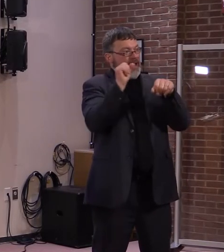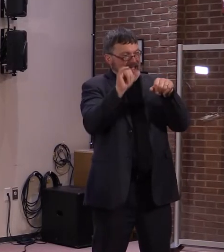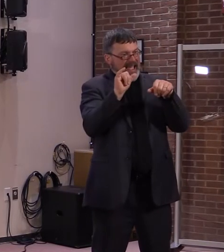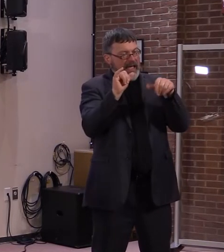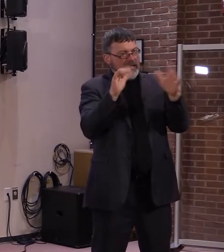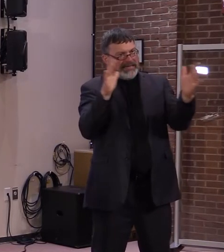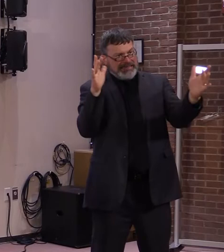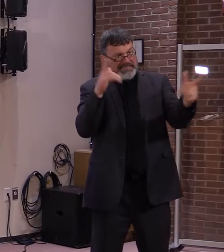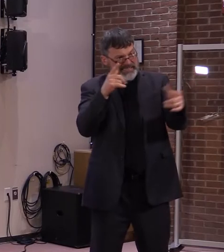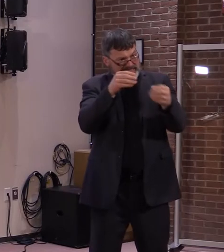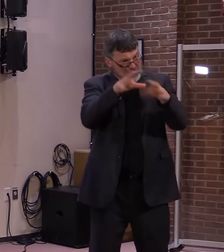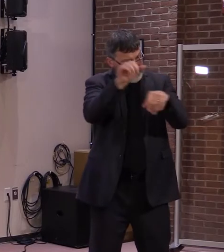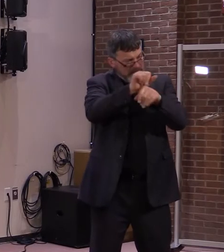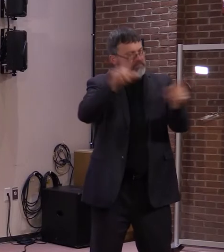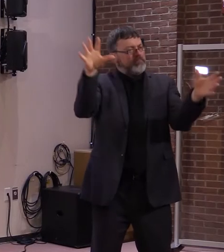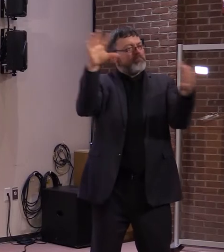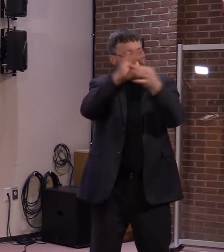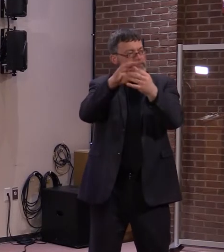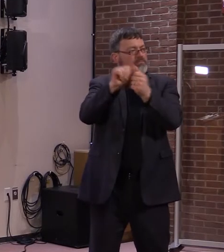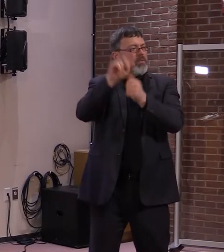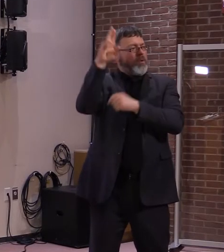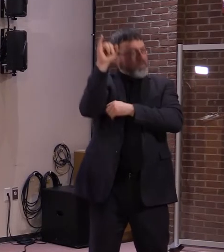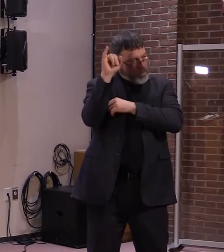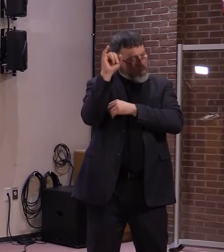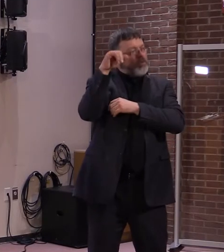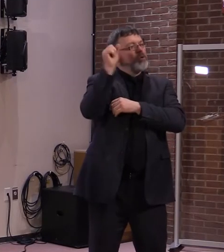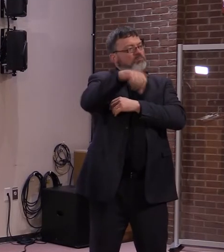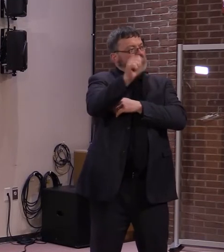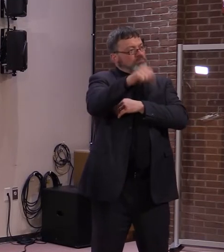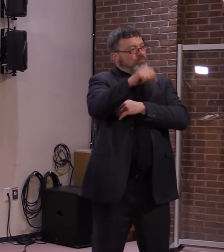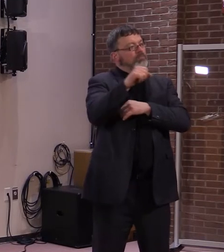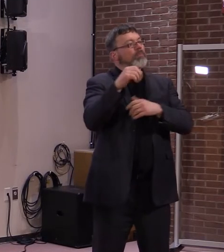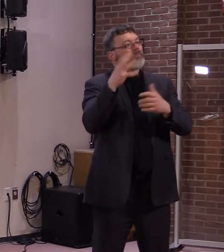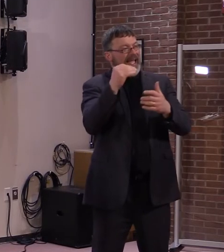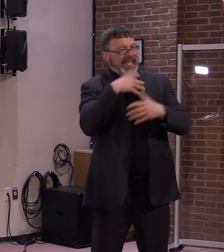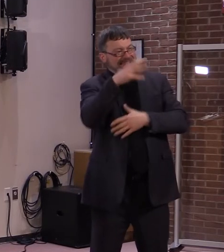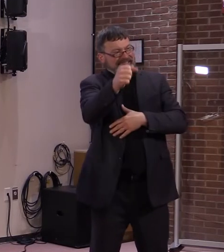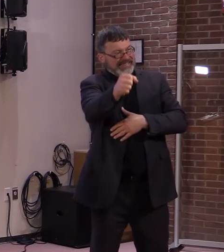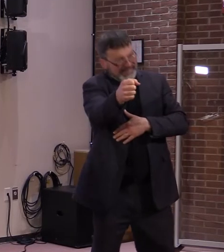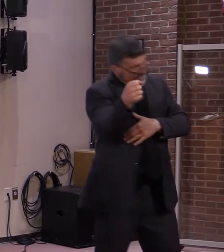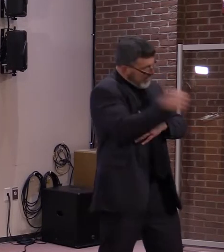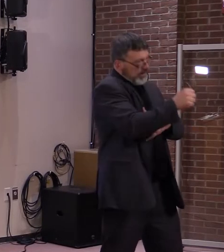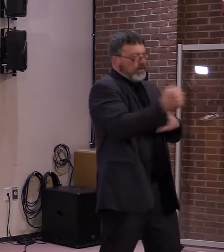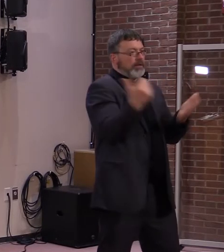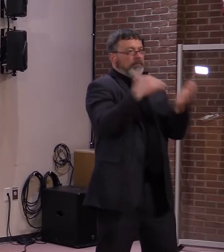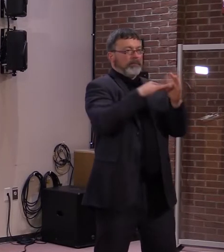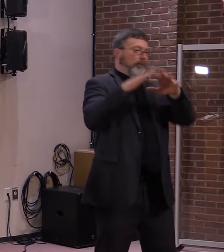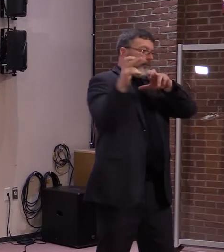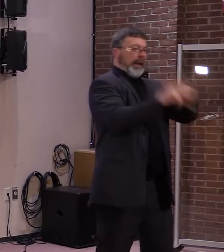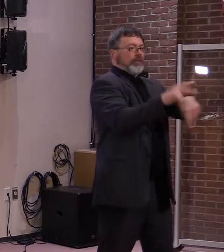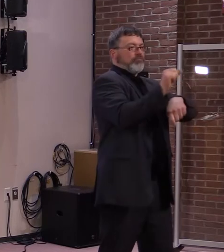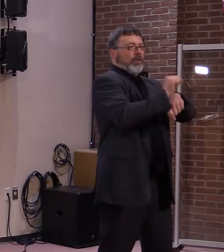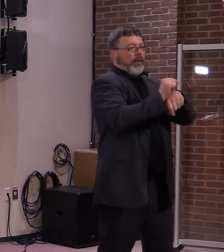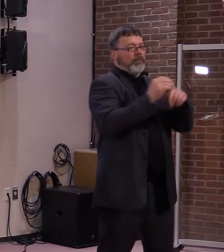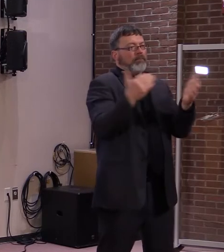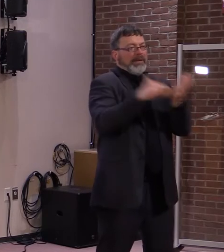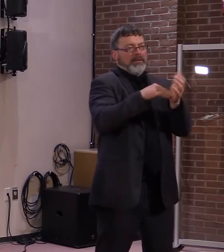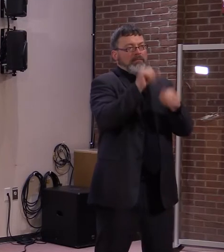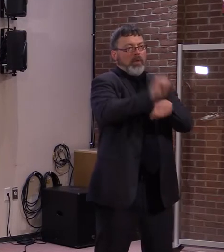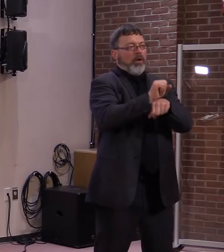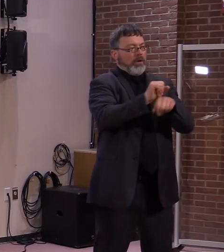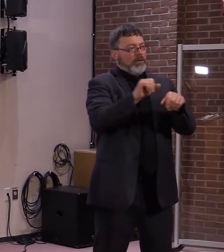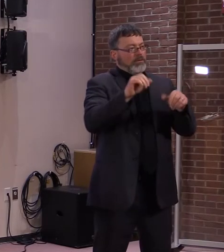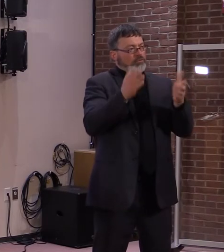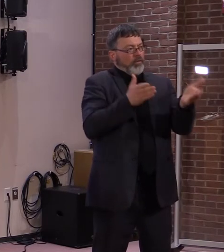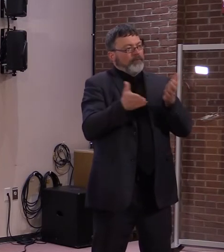obviously providing additional re-employment services. So we should be making, I believe we're making contact with the company